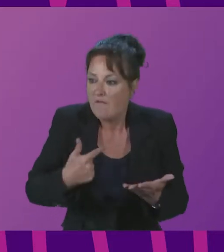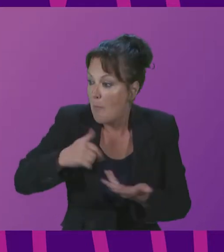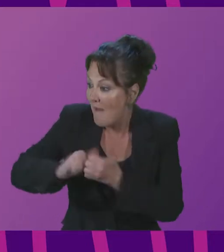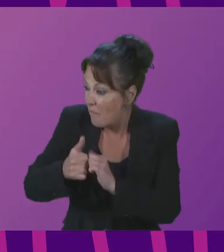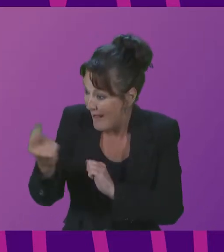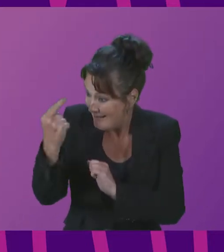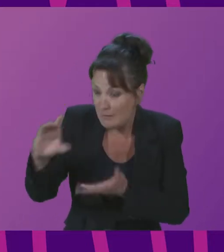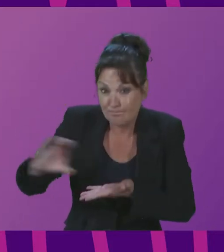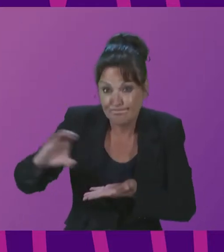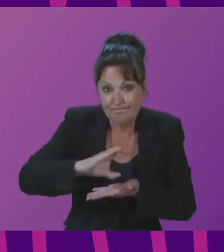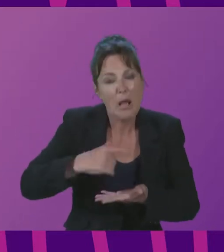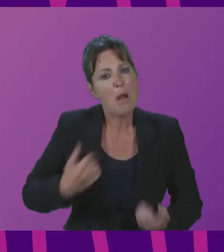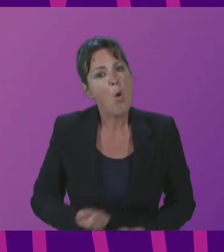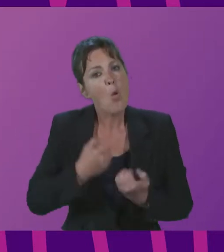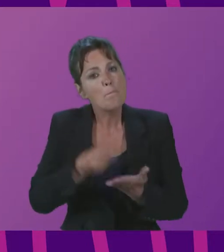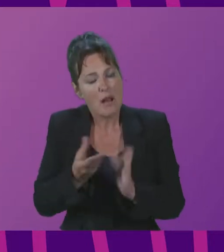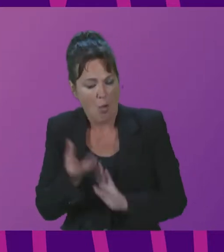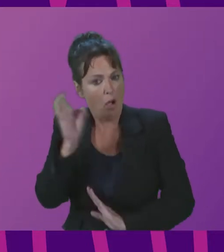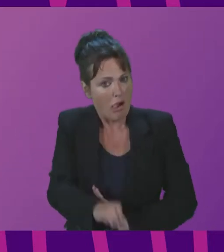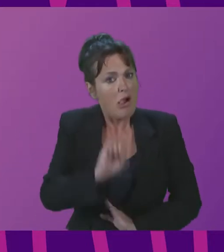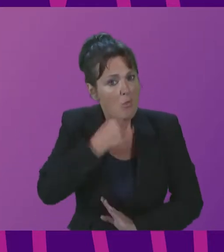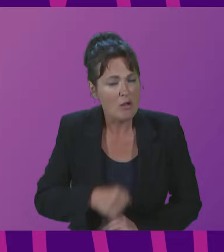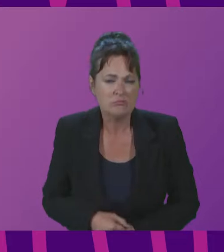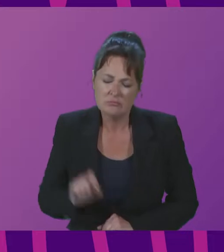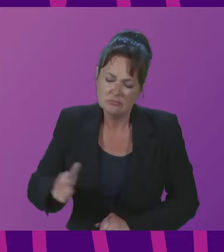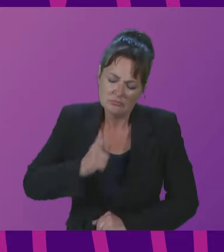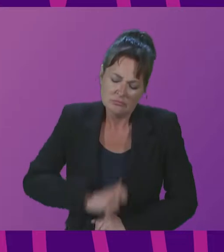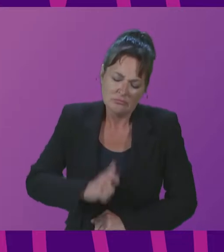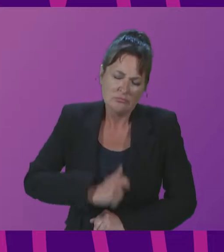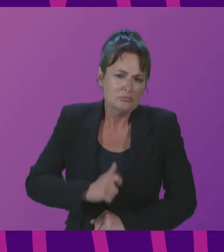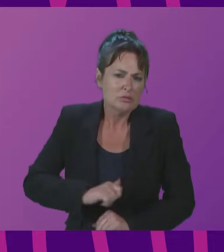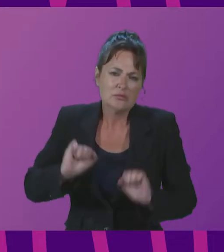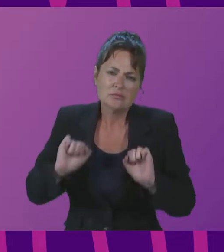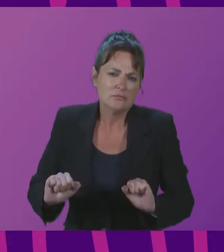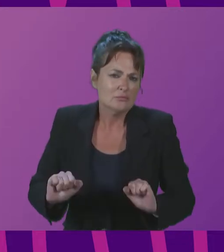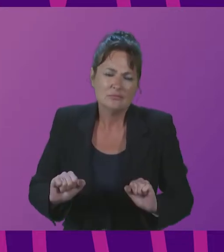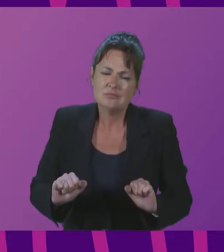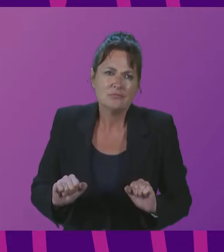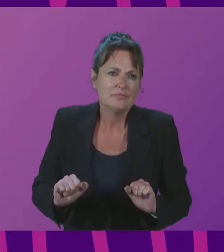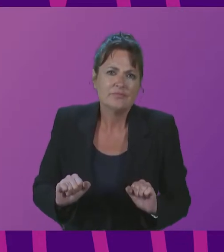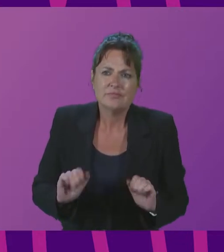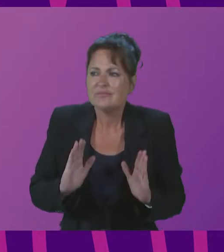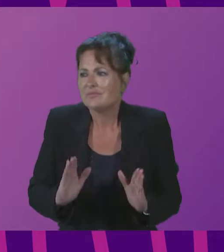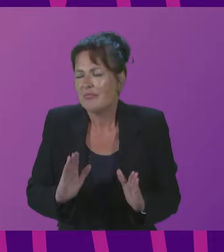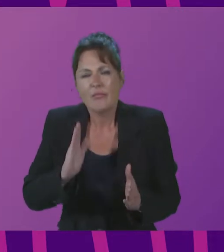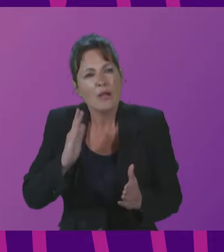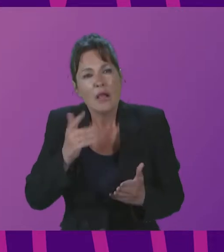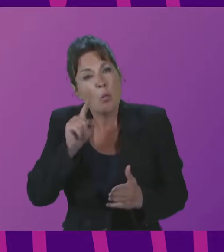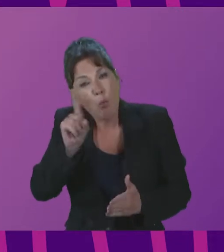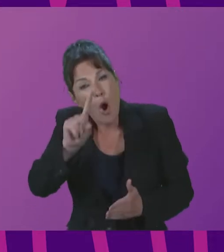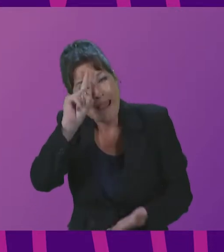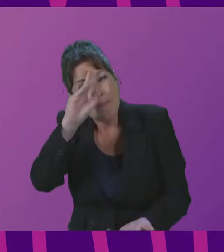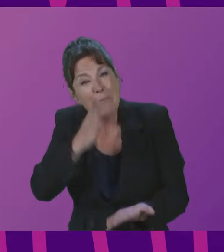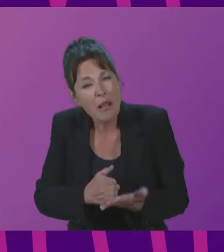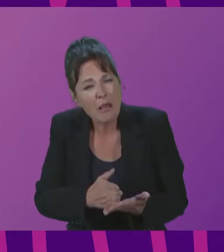friends and I'll put some of my own money in as well he was a person that actually backed up his beliefs